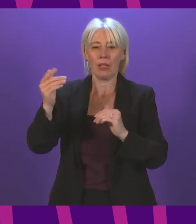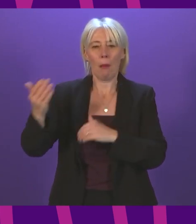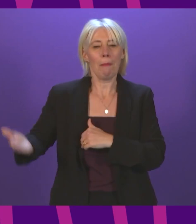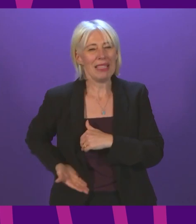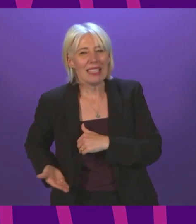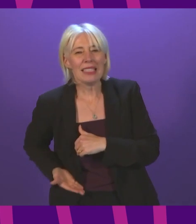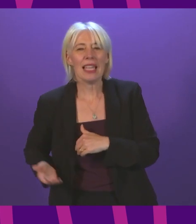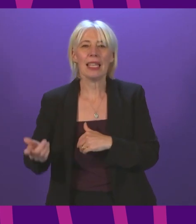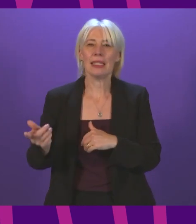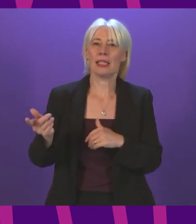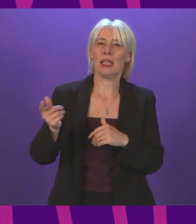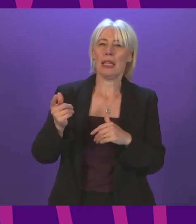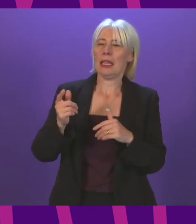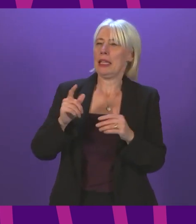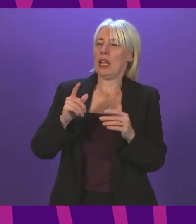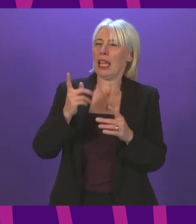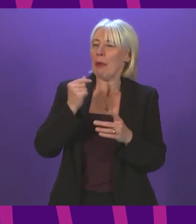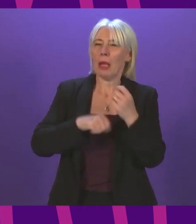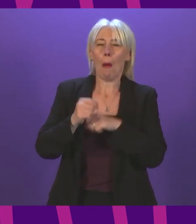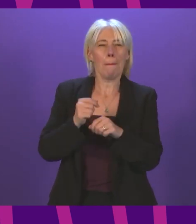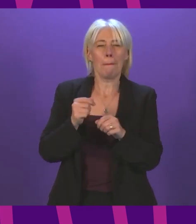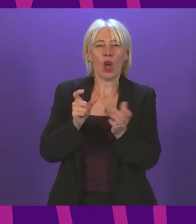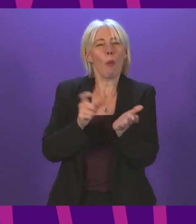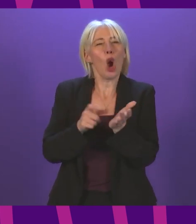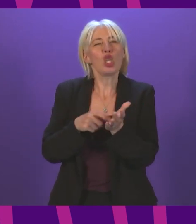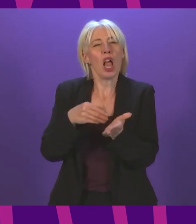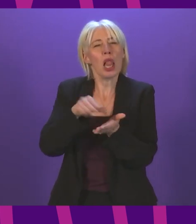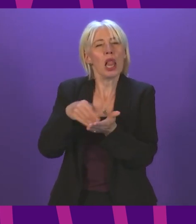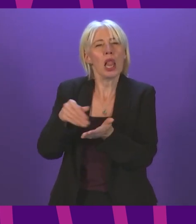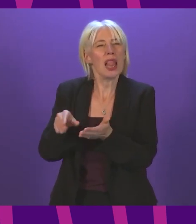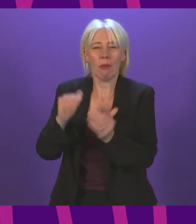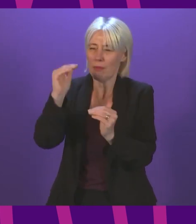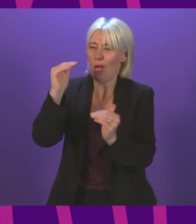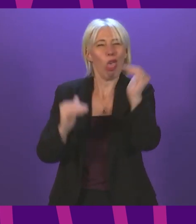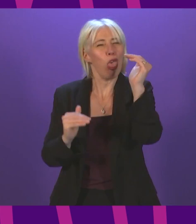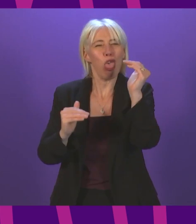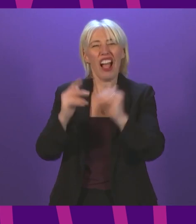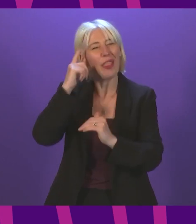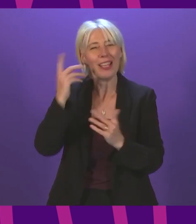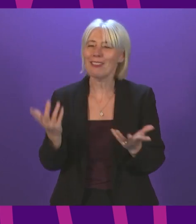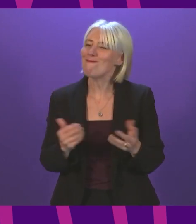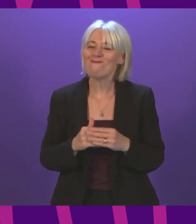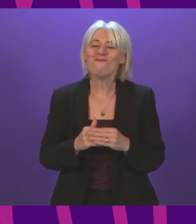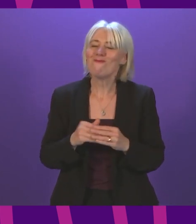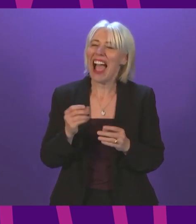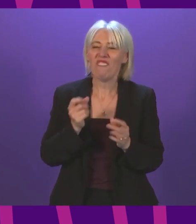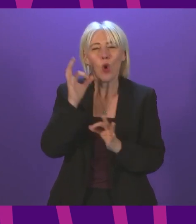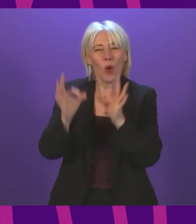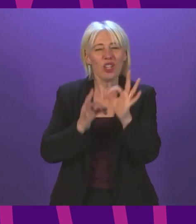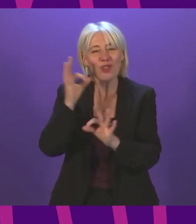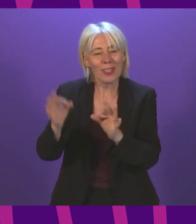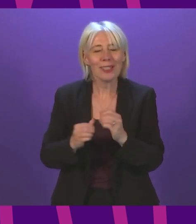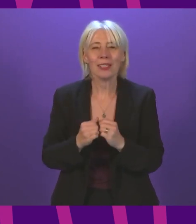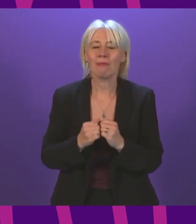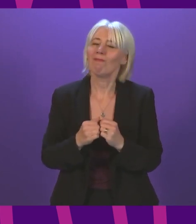commercial unfairness. Details of this, which are released to Parliament today, throw up several questions. What